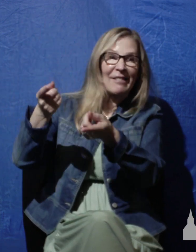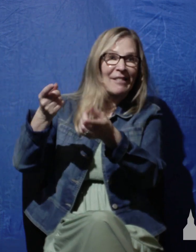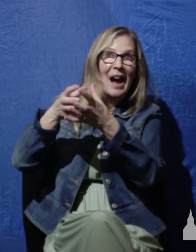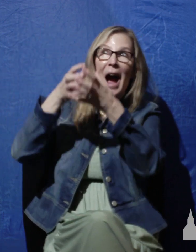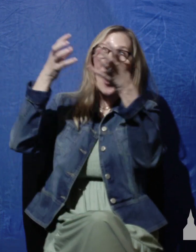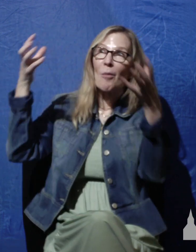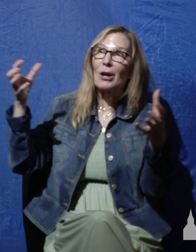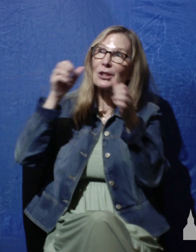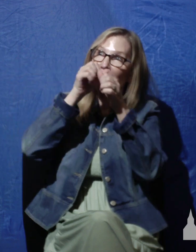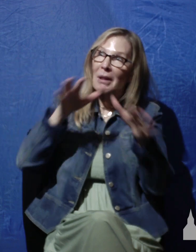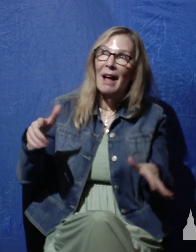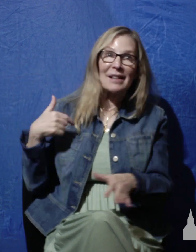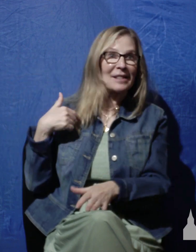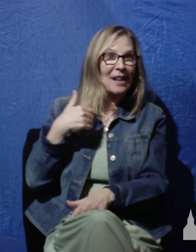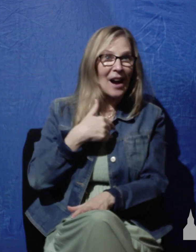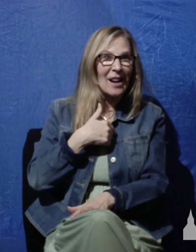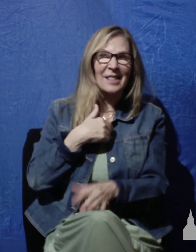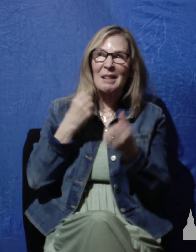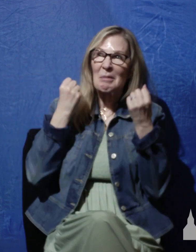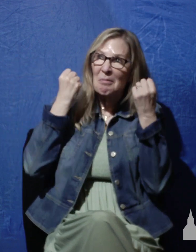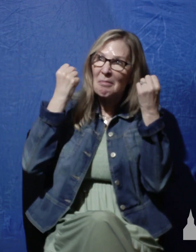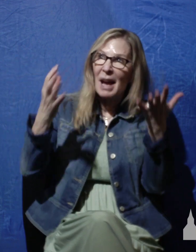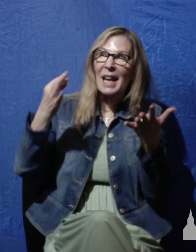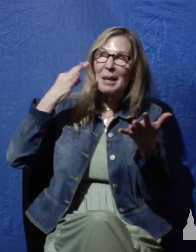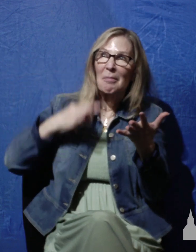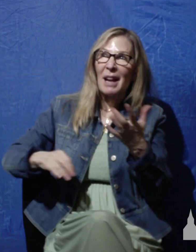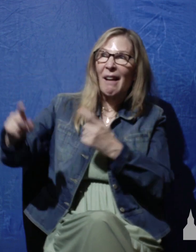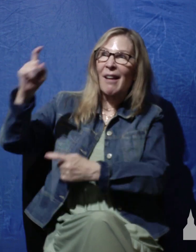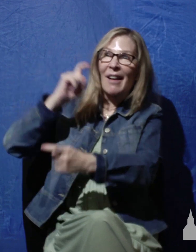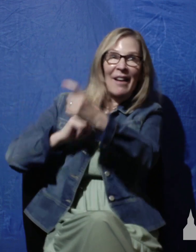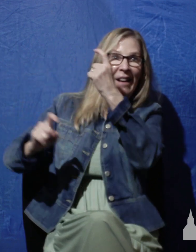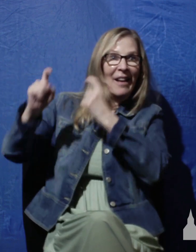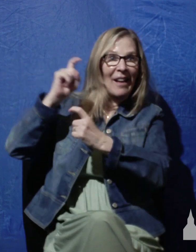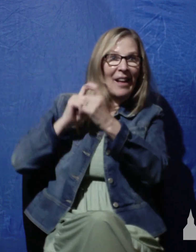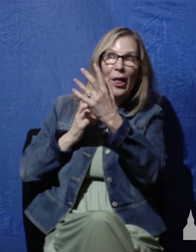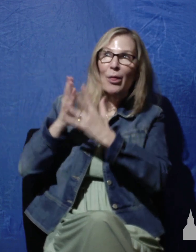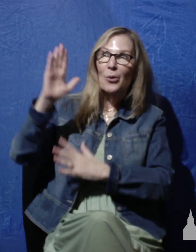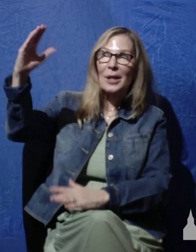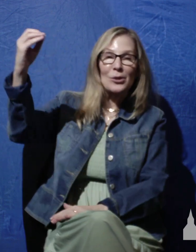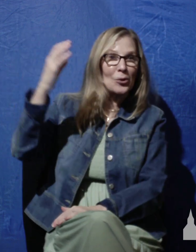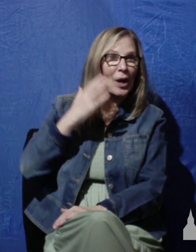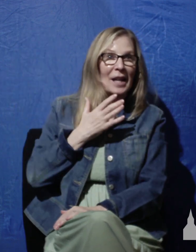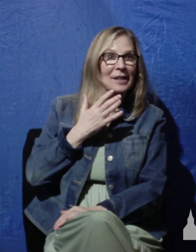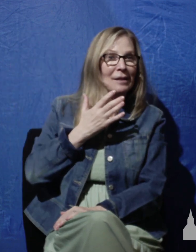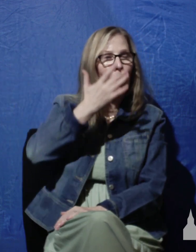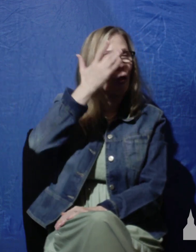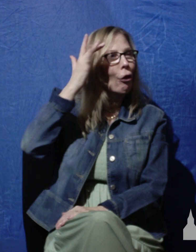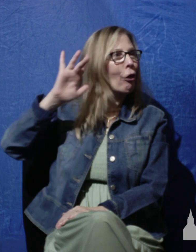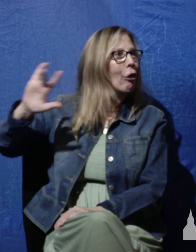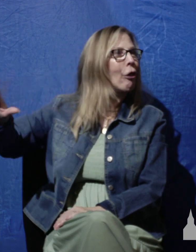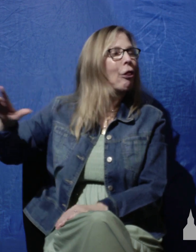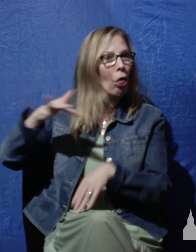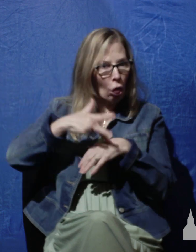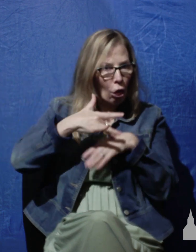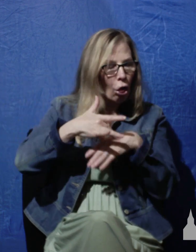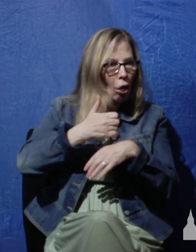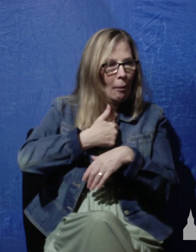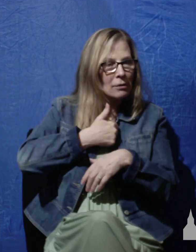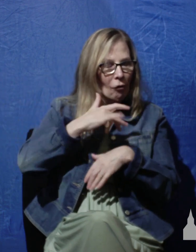he's blessed us, all the benefits that he's given us by his grace. And then there are other times in life when things are